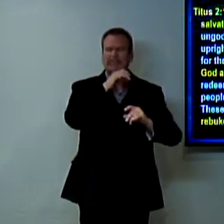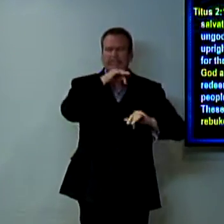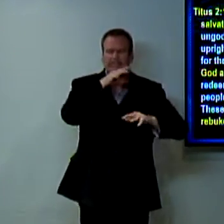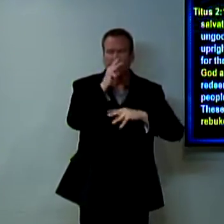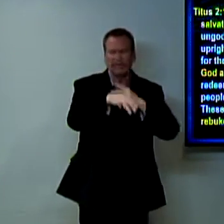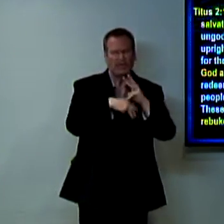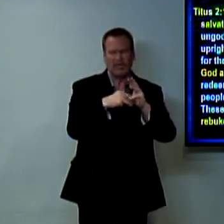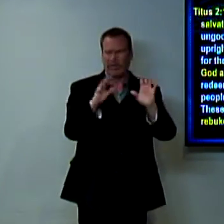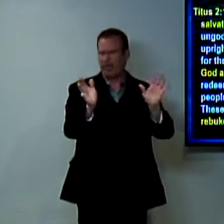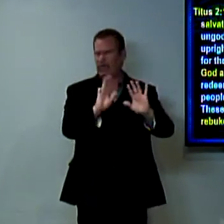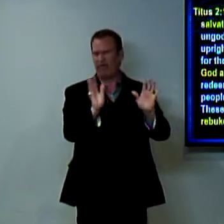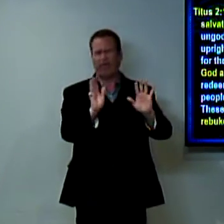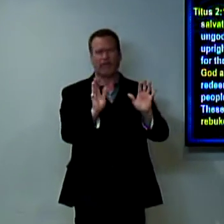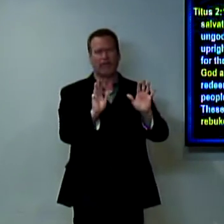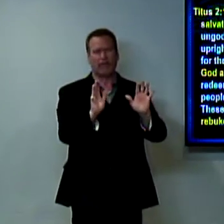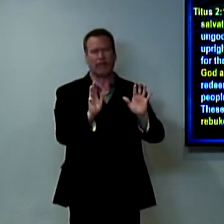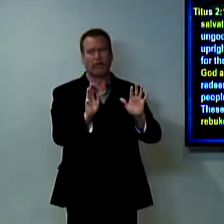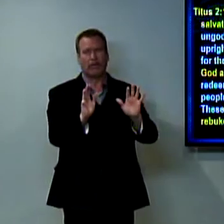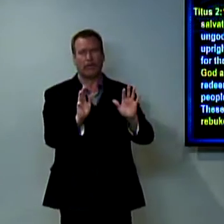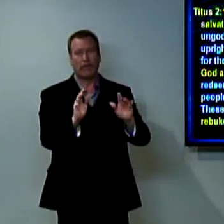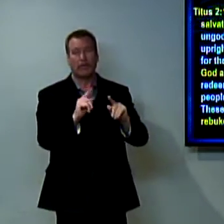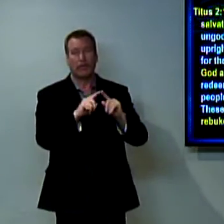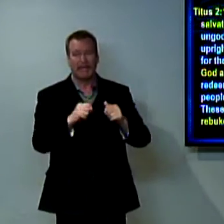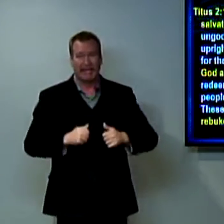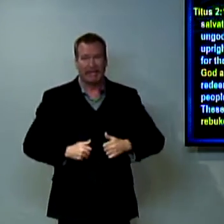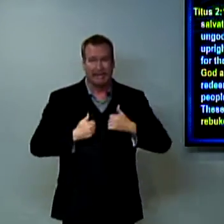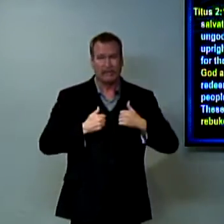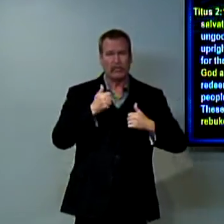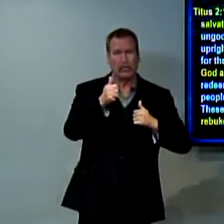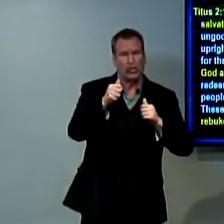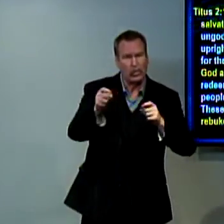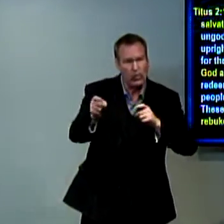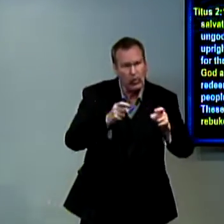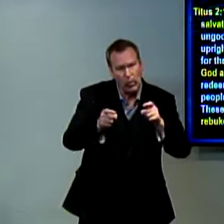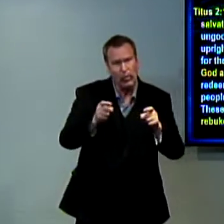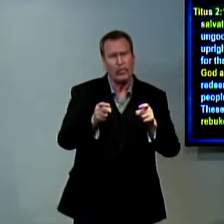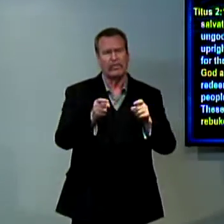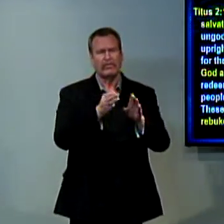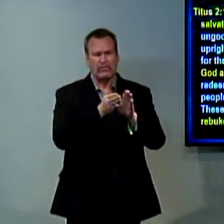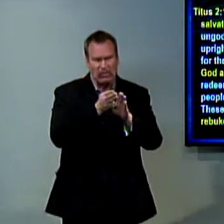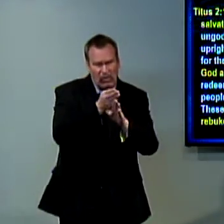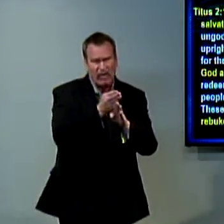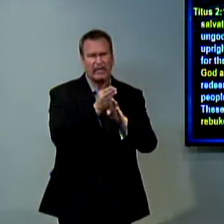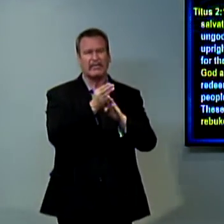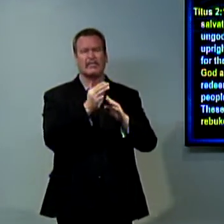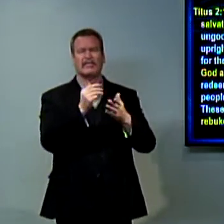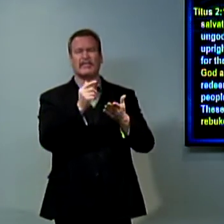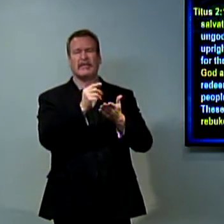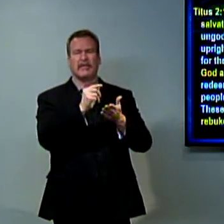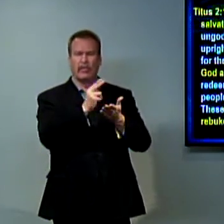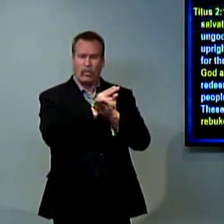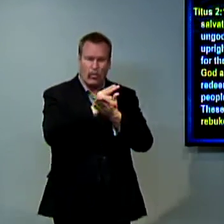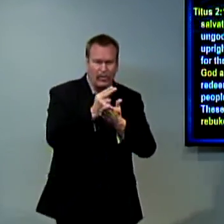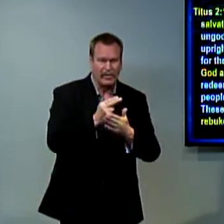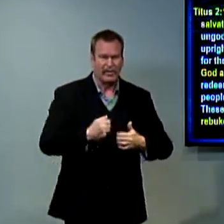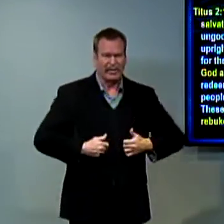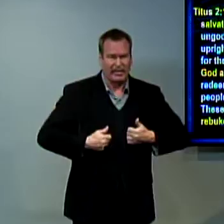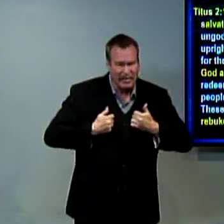to the things of the world ungodliness and worldly passions and to live a self controlled upright